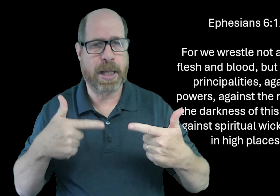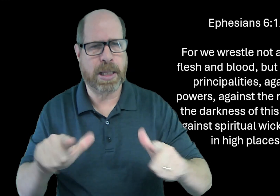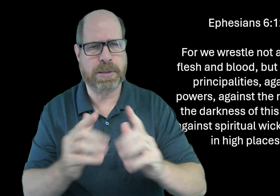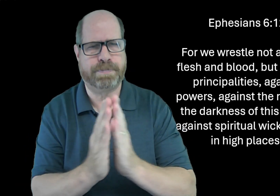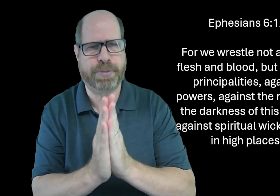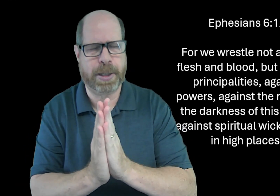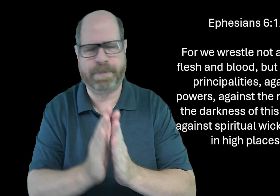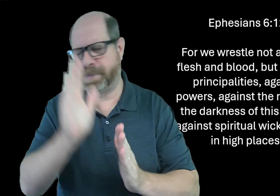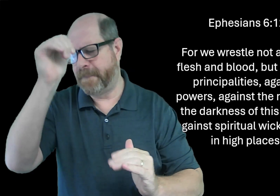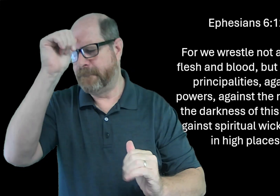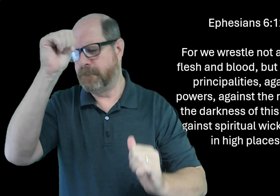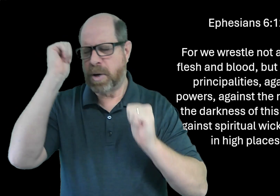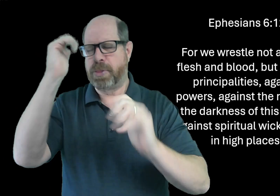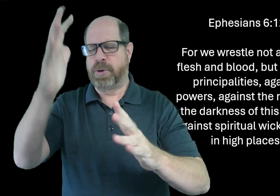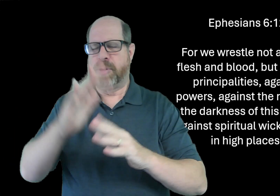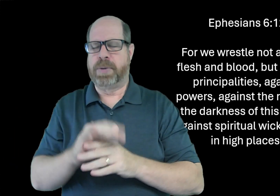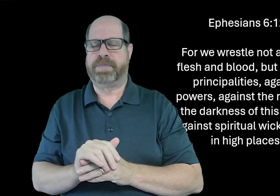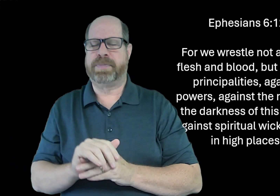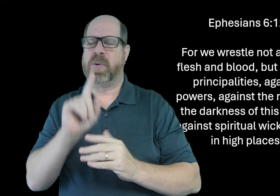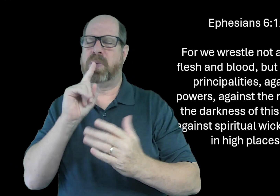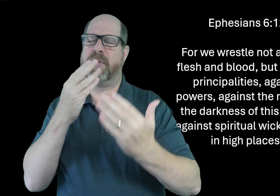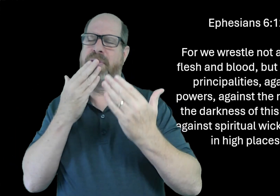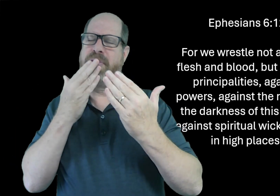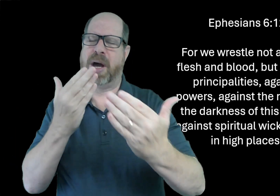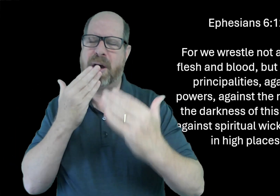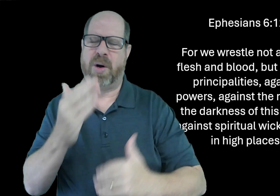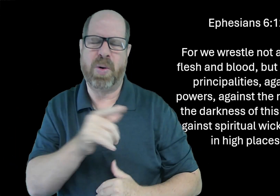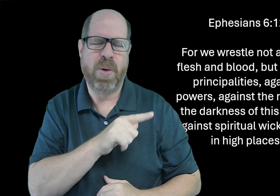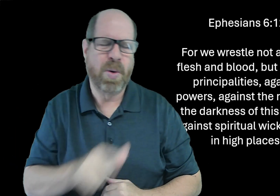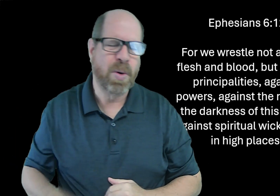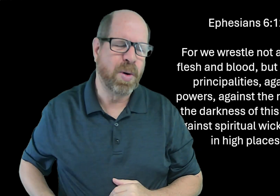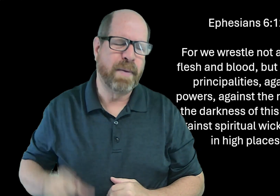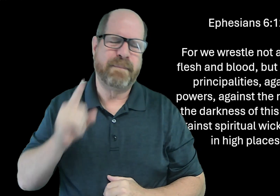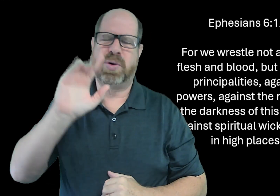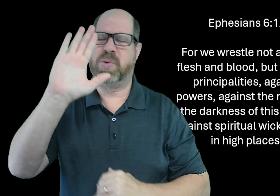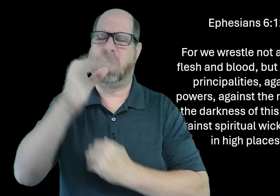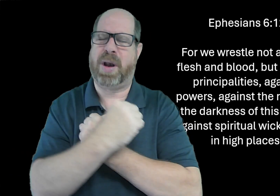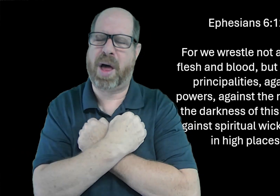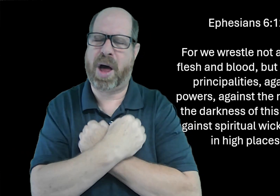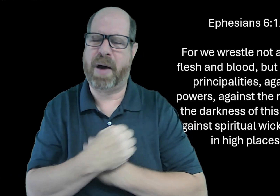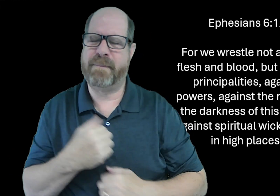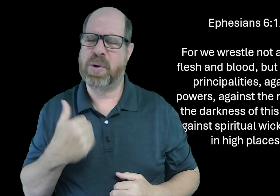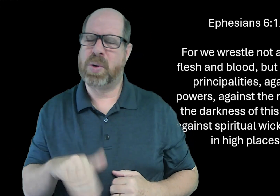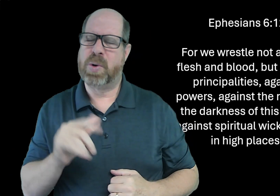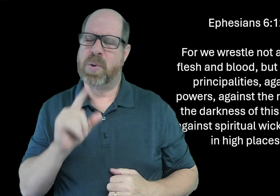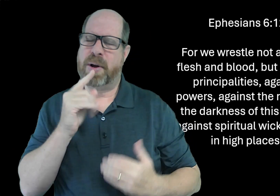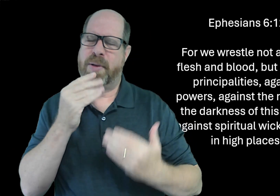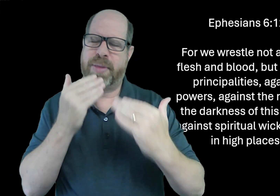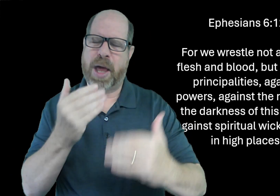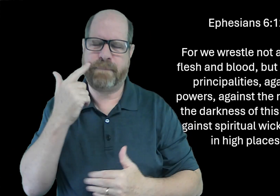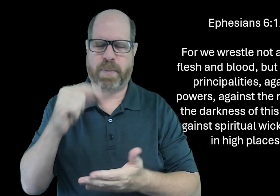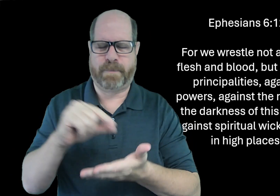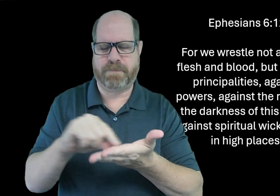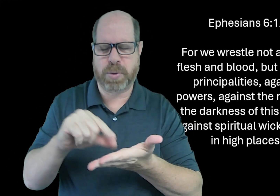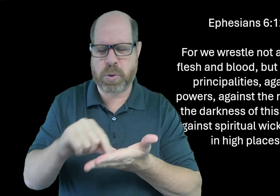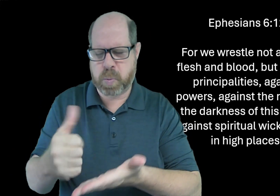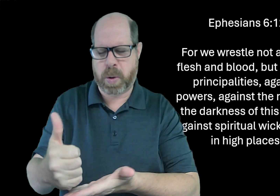So let's pray. Heavenly Father, we thank you, Lord, for your love. We thank you for this